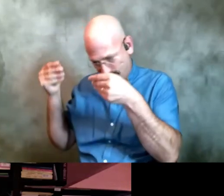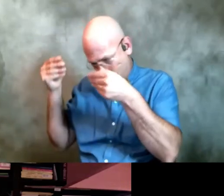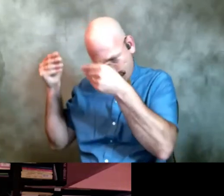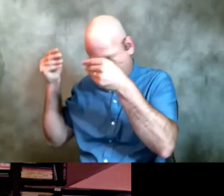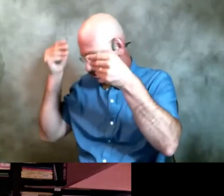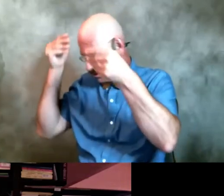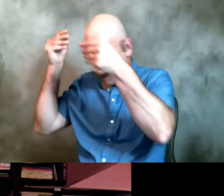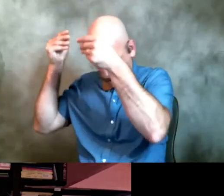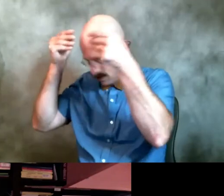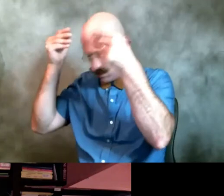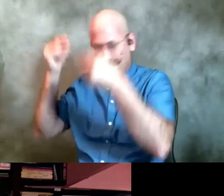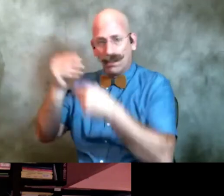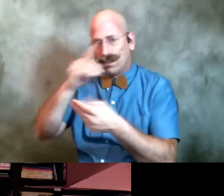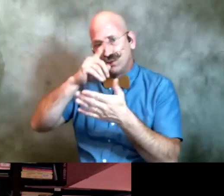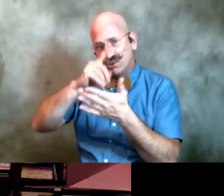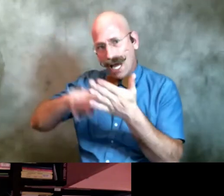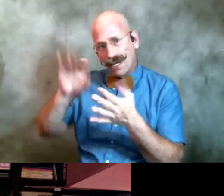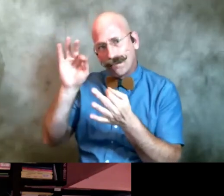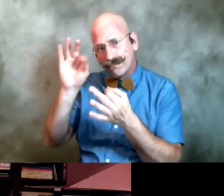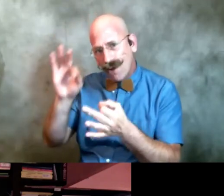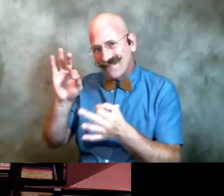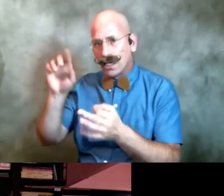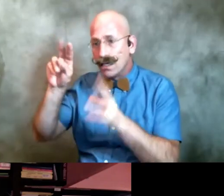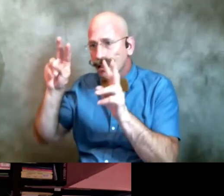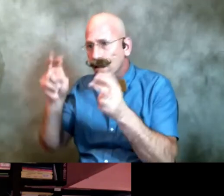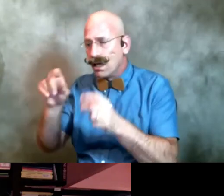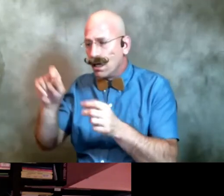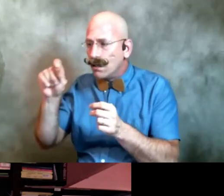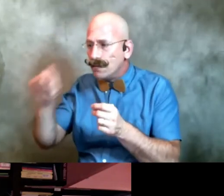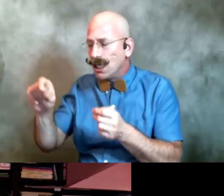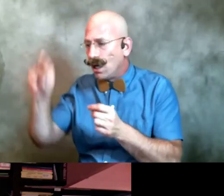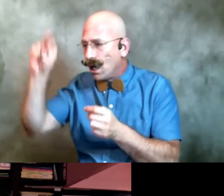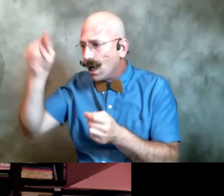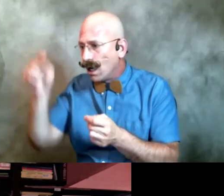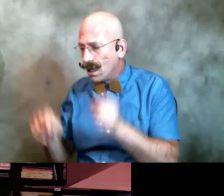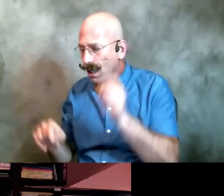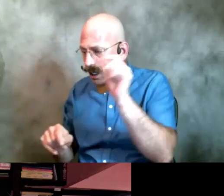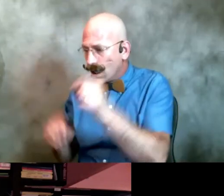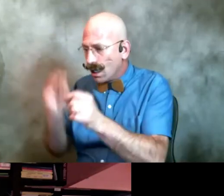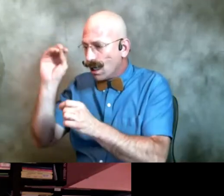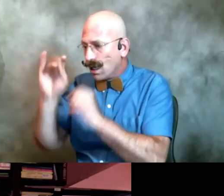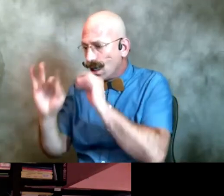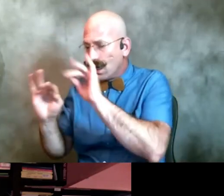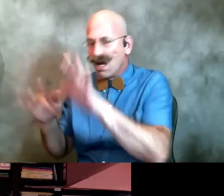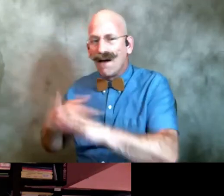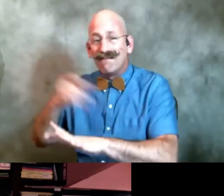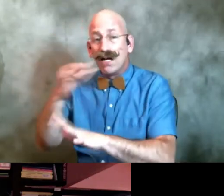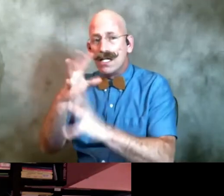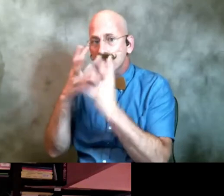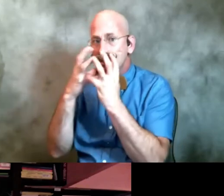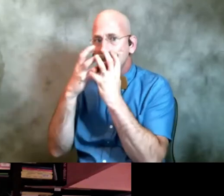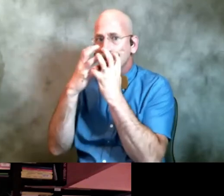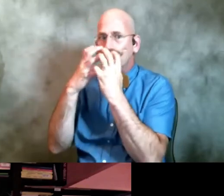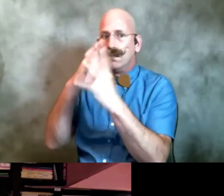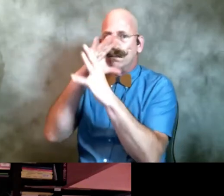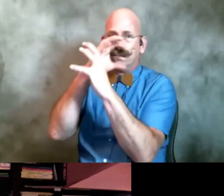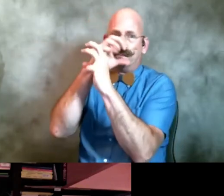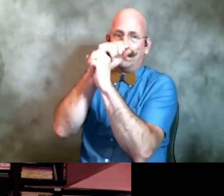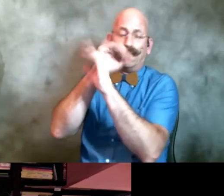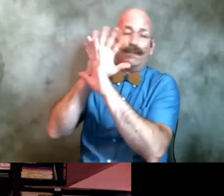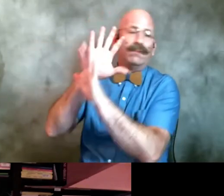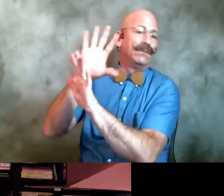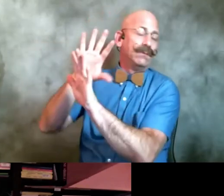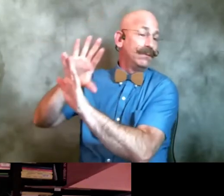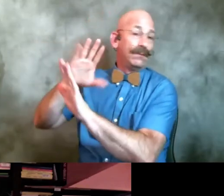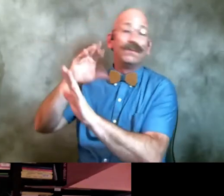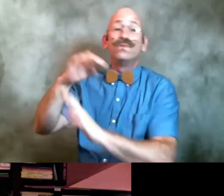and spelled and perfect and it felt like a pillow over my face and so i started